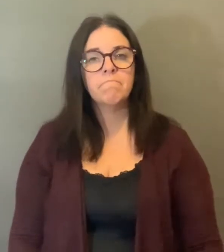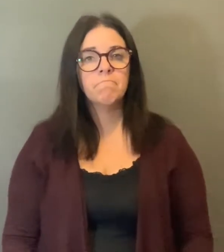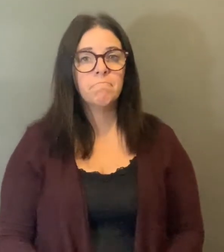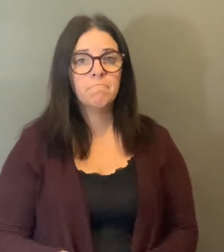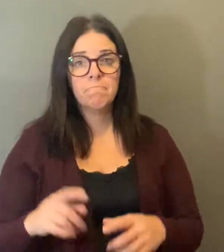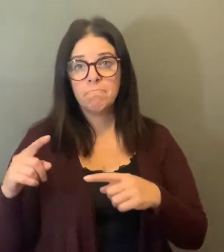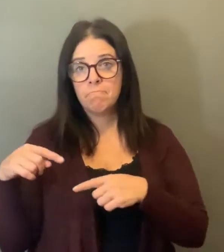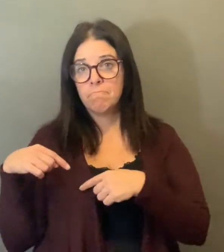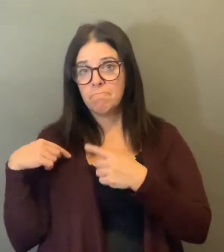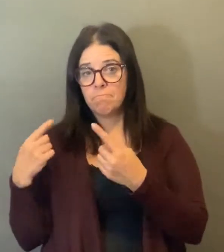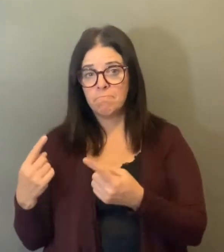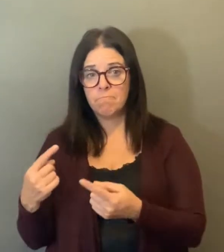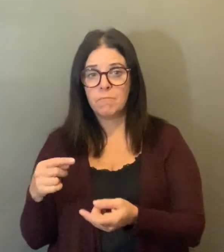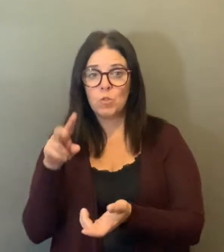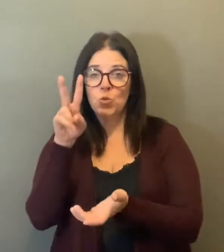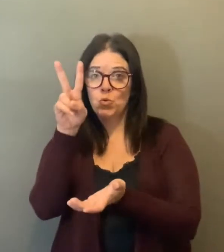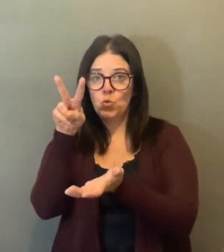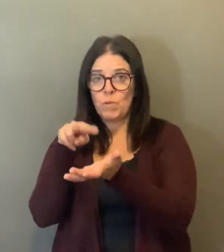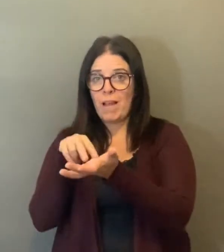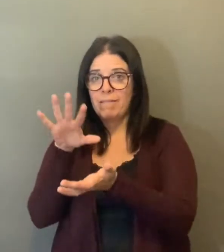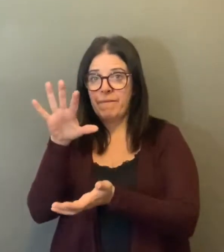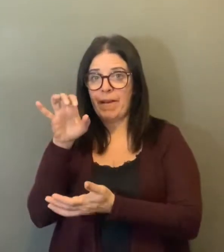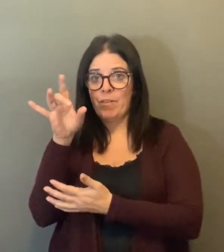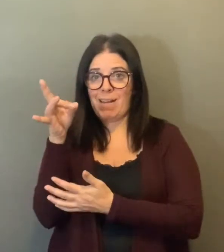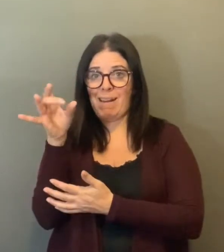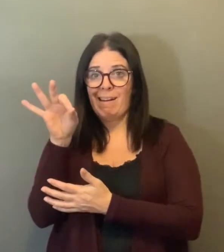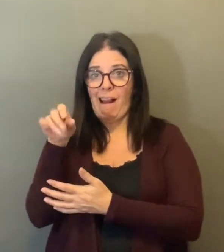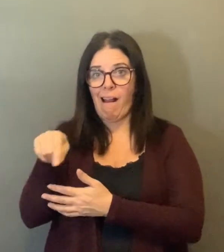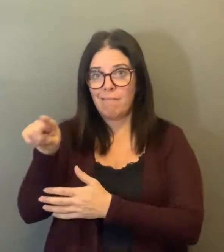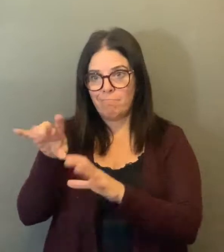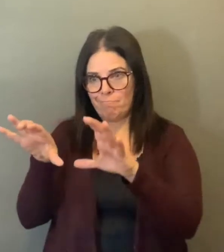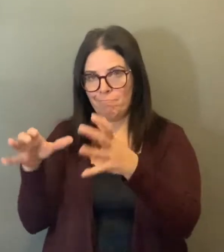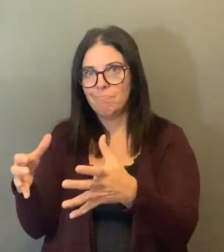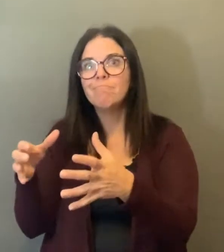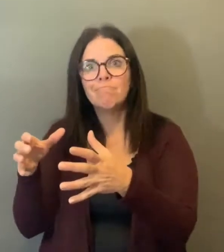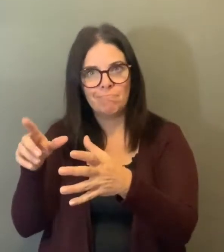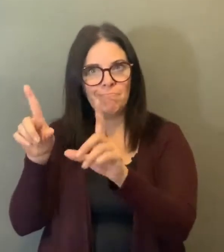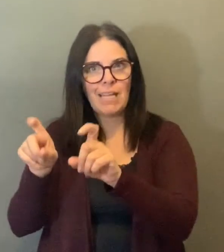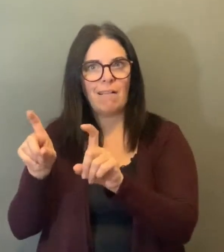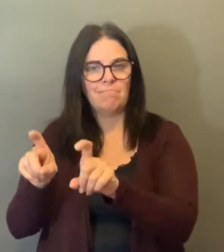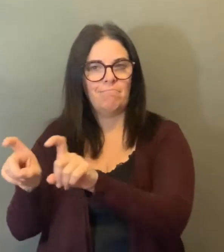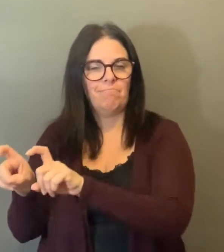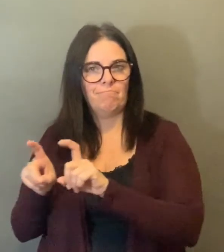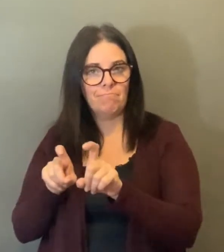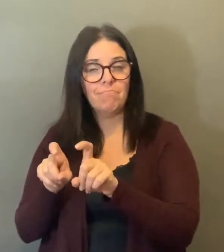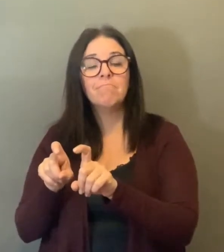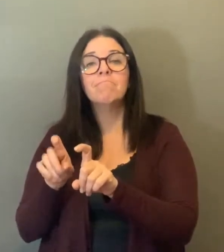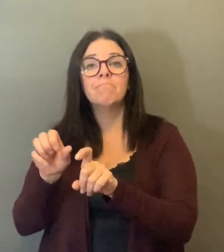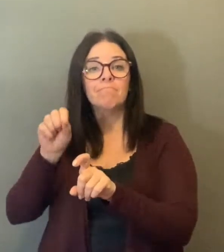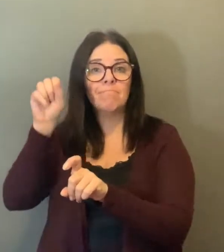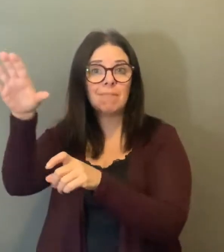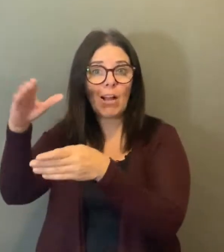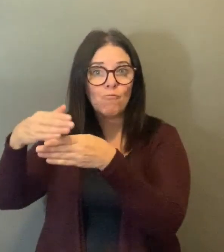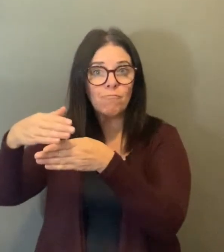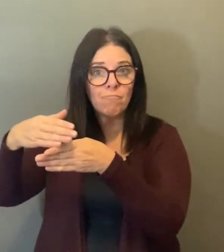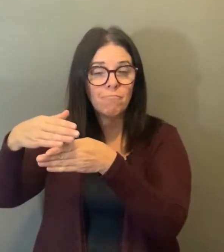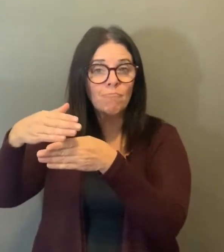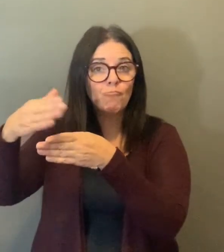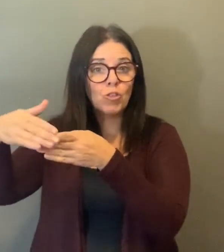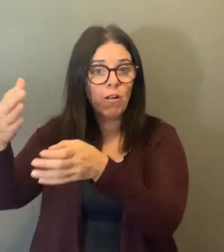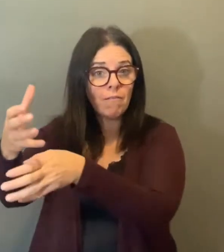residents of long-term care and retirement homes. Guidance from the Ministry of Health requires testing of